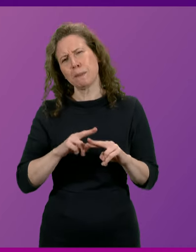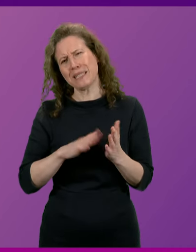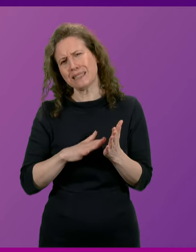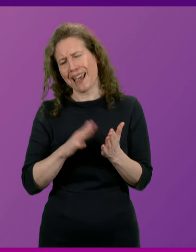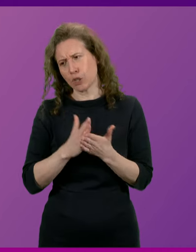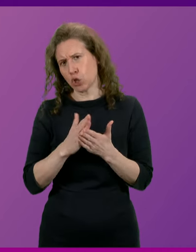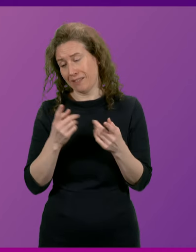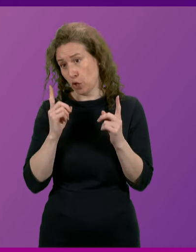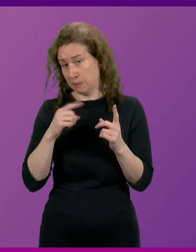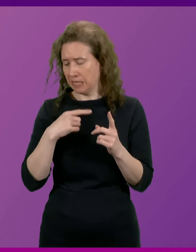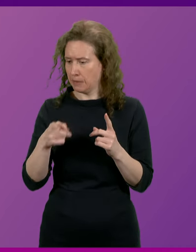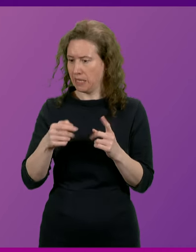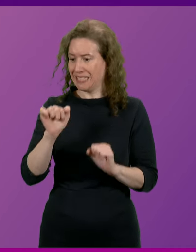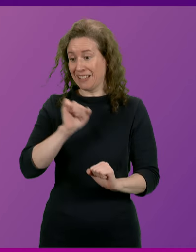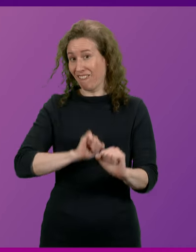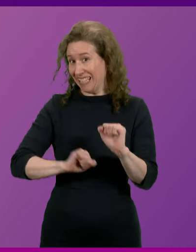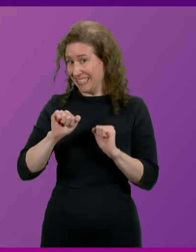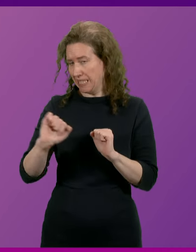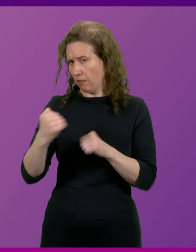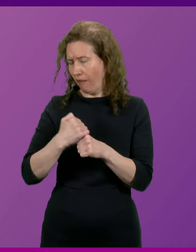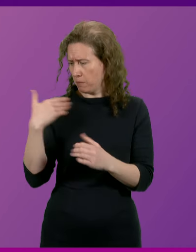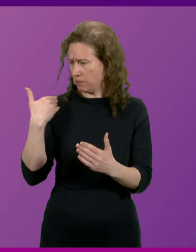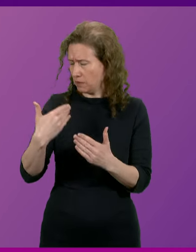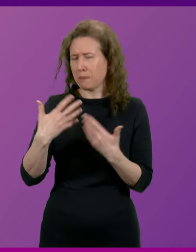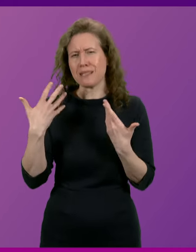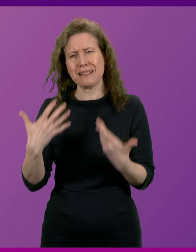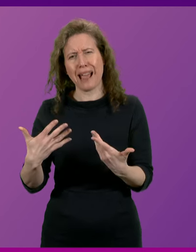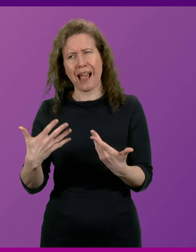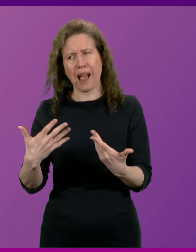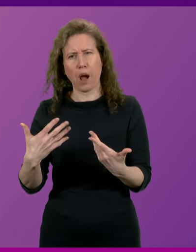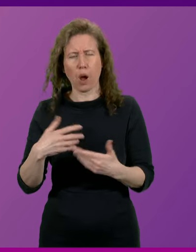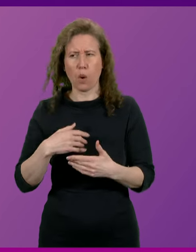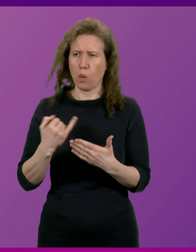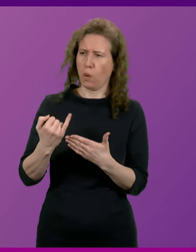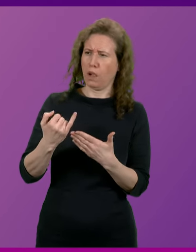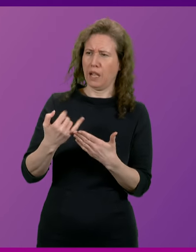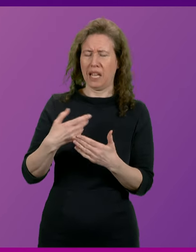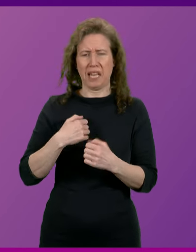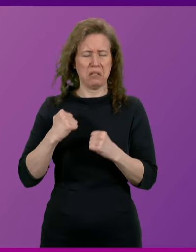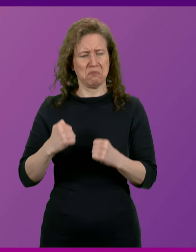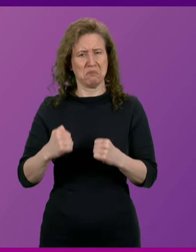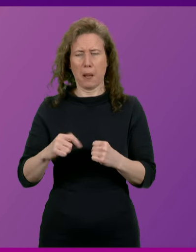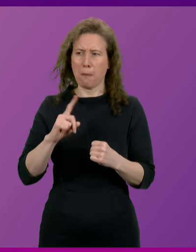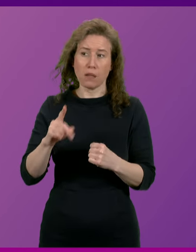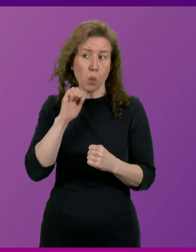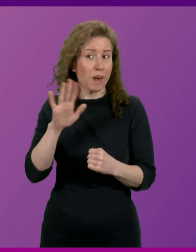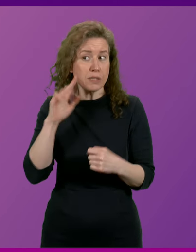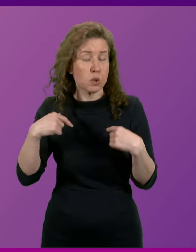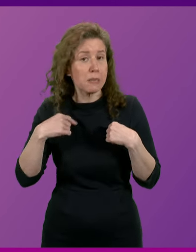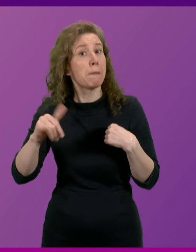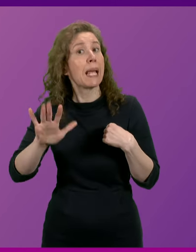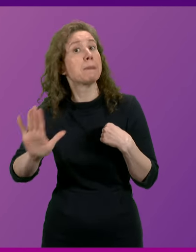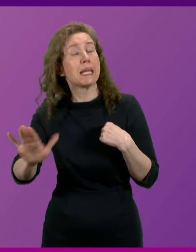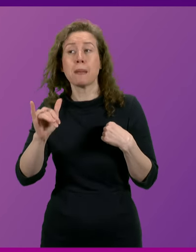defending this discredited government and he protests now, but if Hamza Yusuf won't listen to me, perhaps he'll listen to